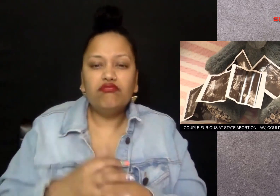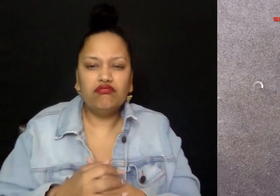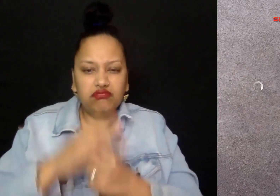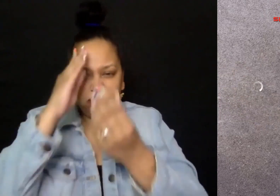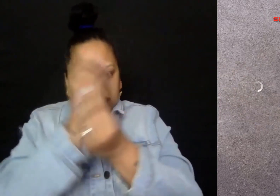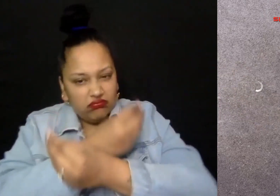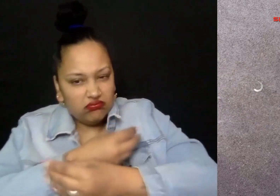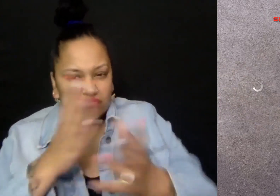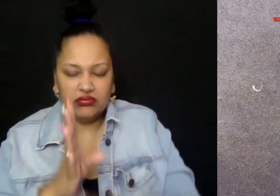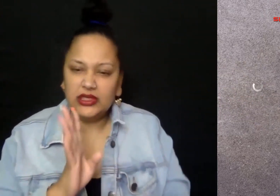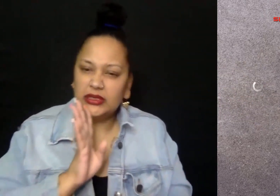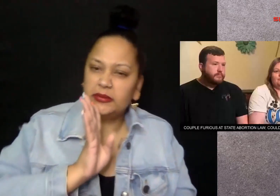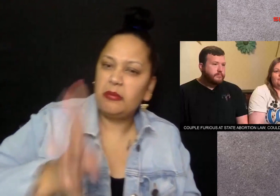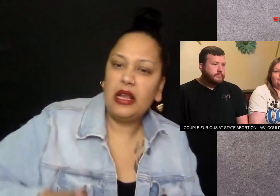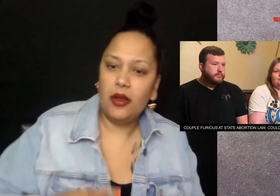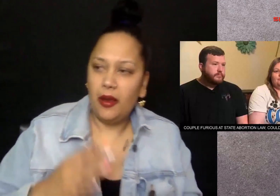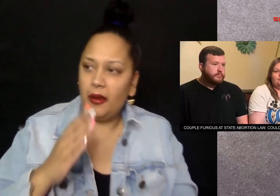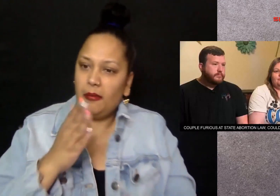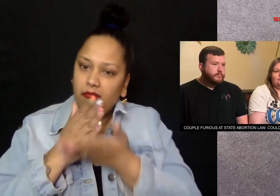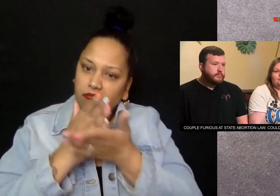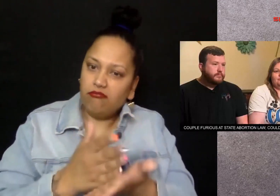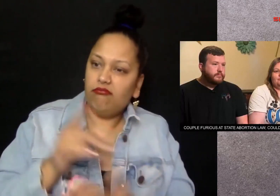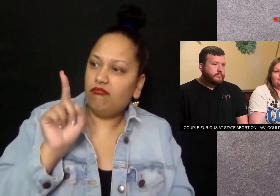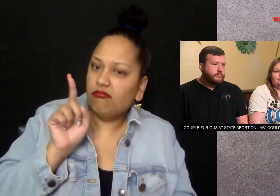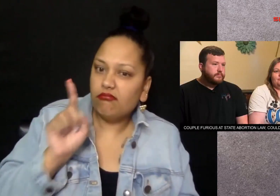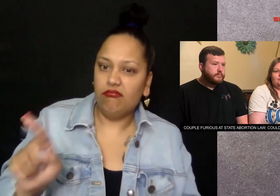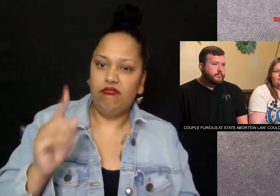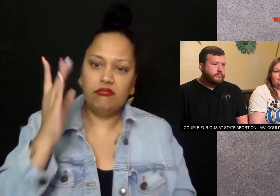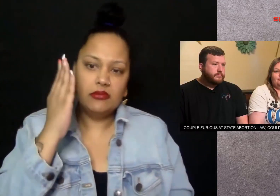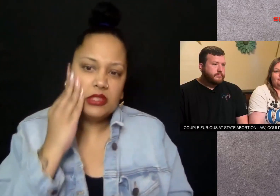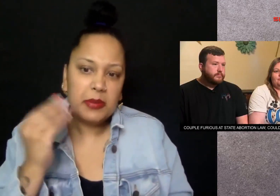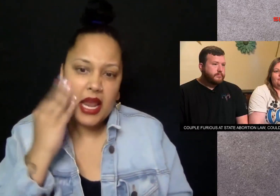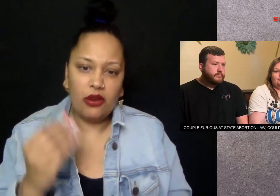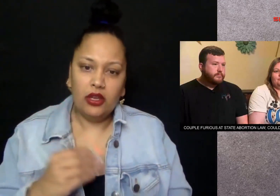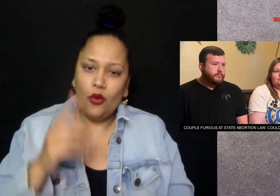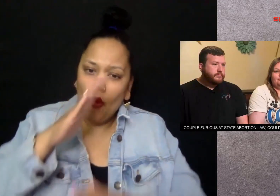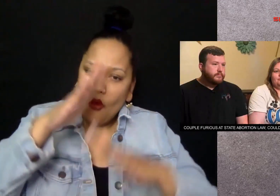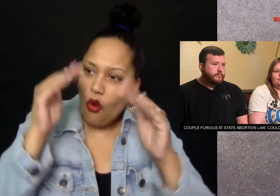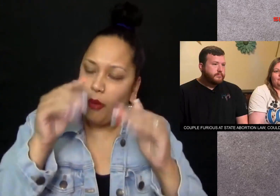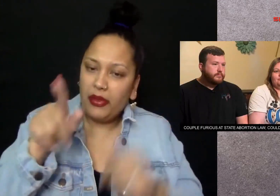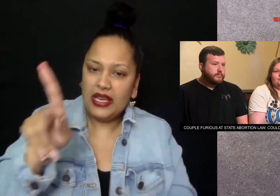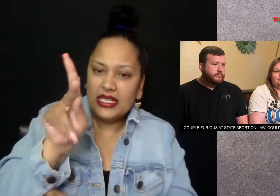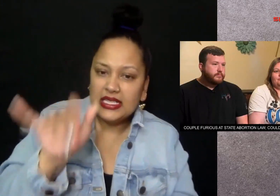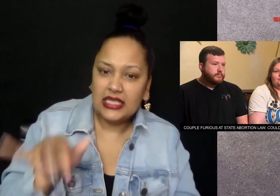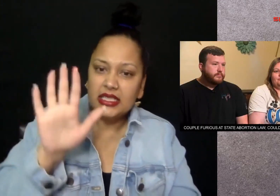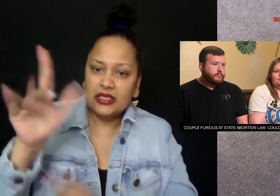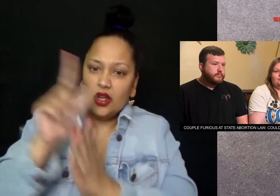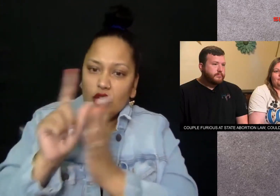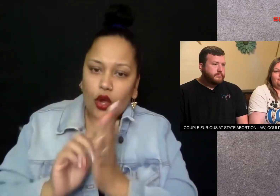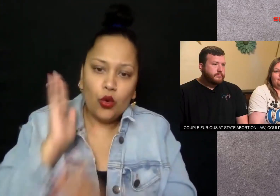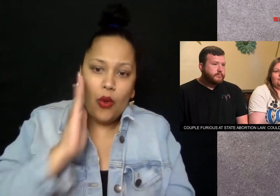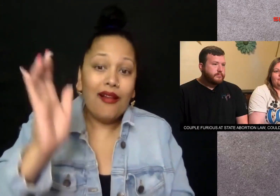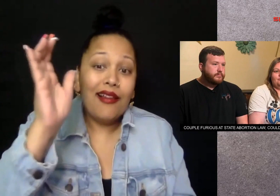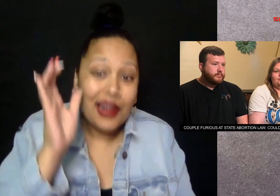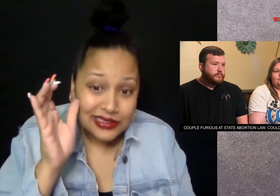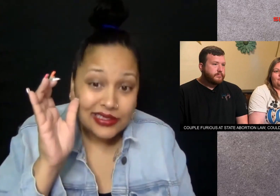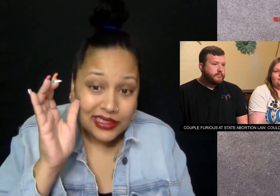the couple said they're speaking publicly about their experience in the hopes that Kentucky legislators will listen